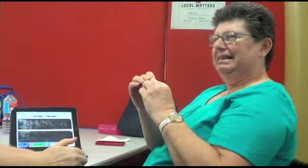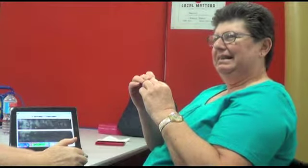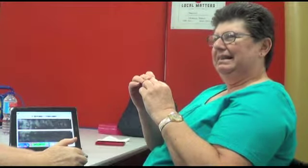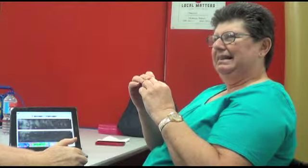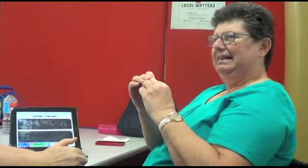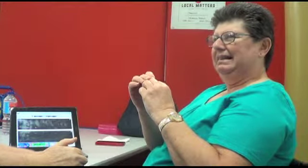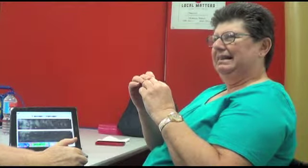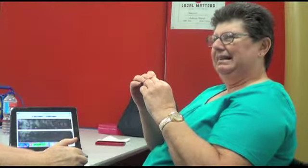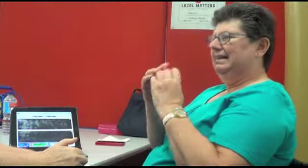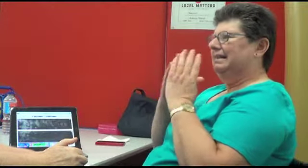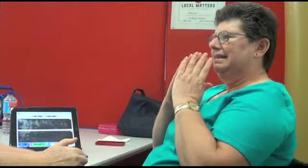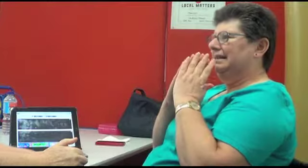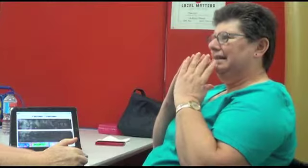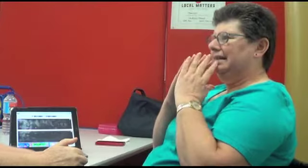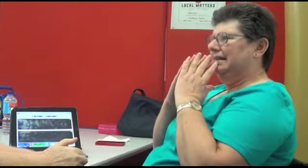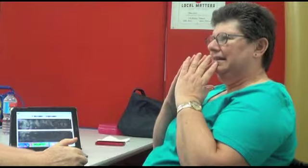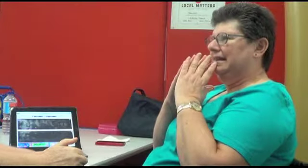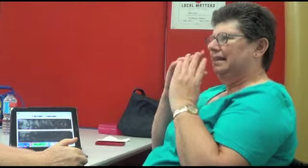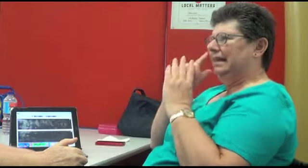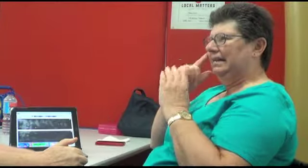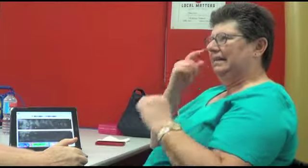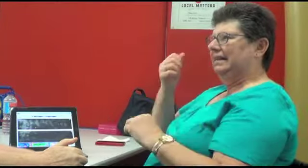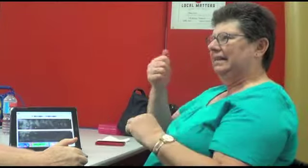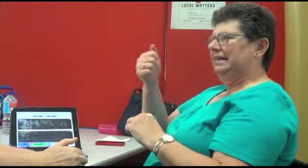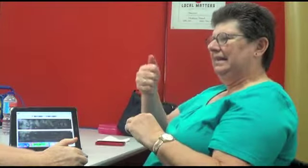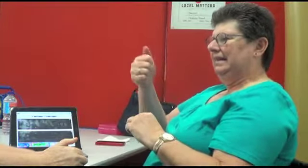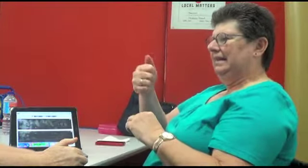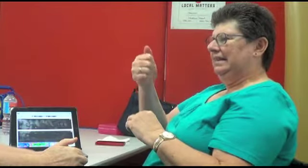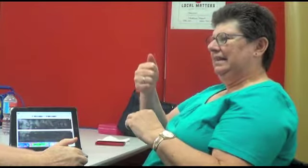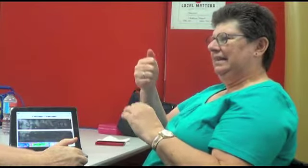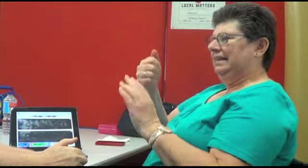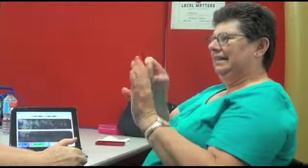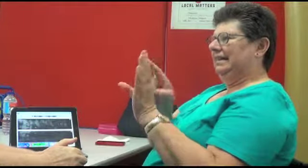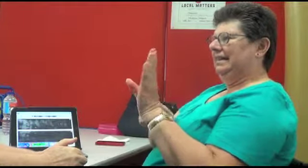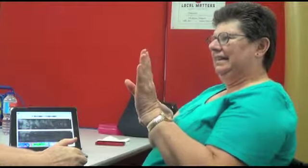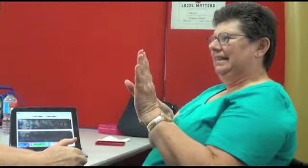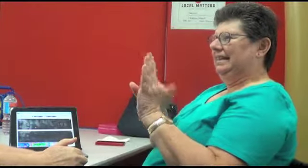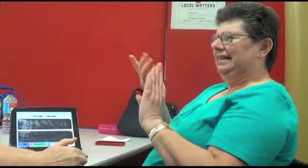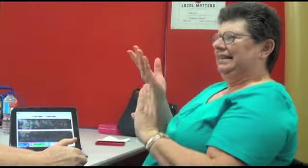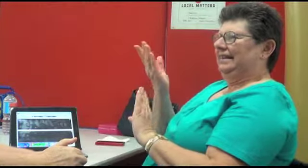a very, very, very long time. Actually, was 16 years ago that I saw my auntie.